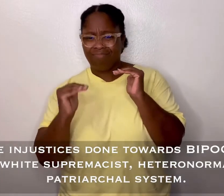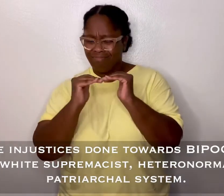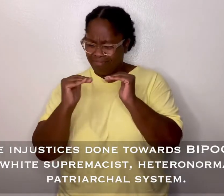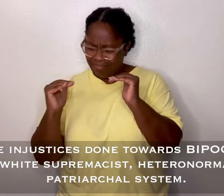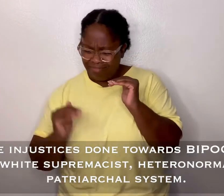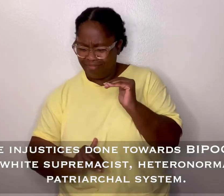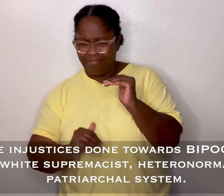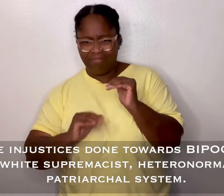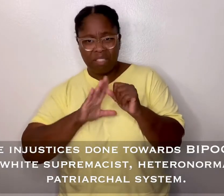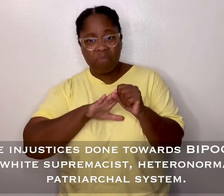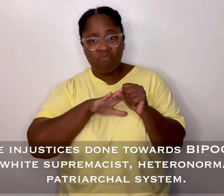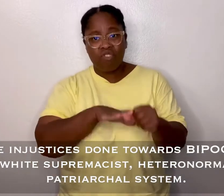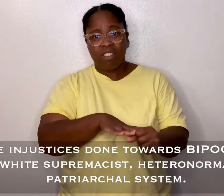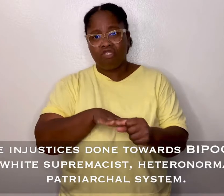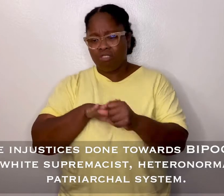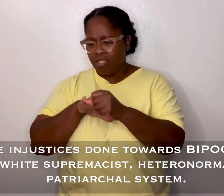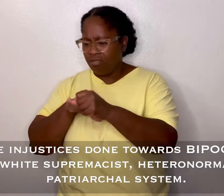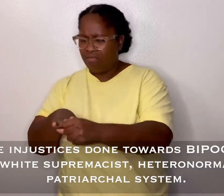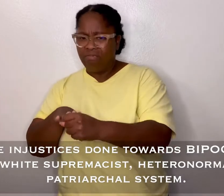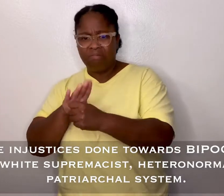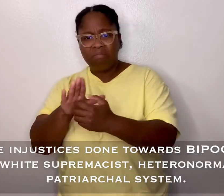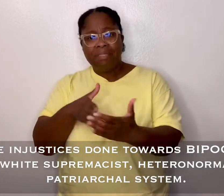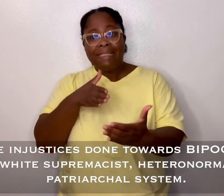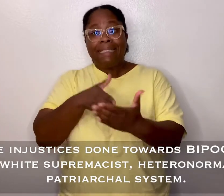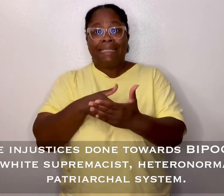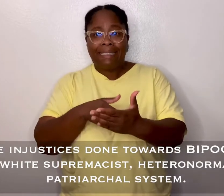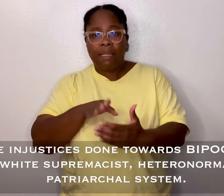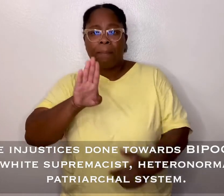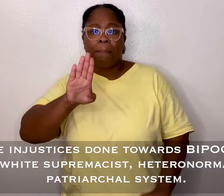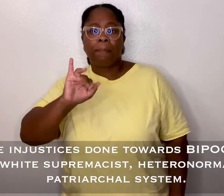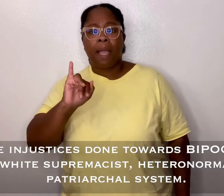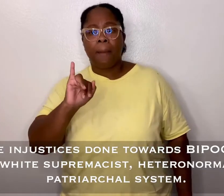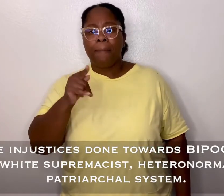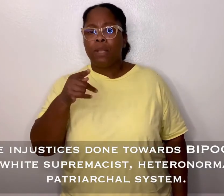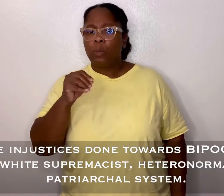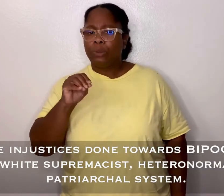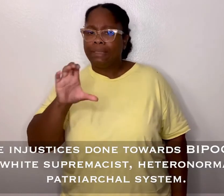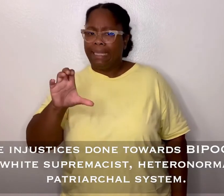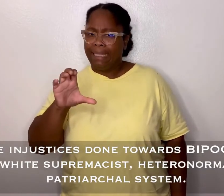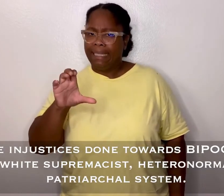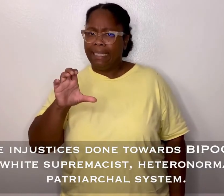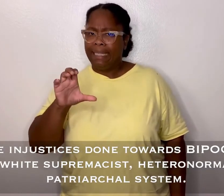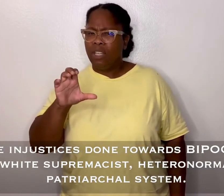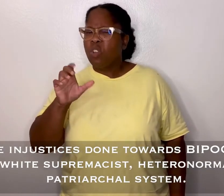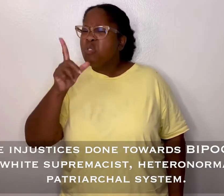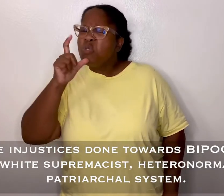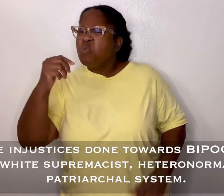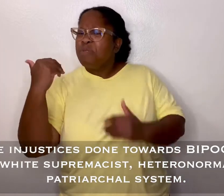The common denominator and the injustice done towards Bi POC to be the white supremacist